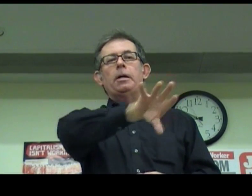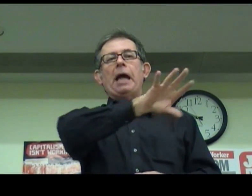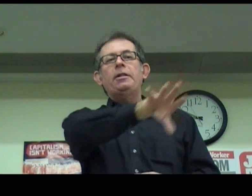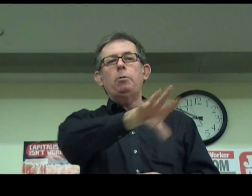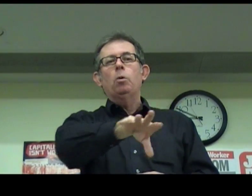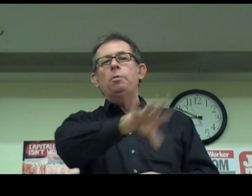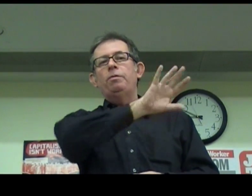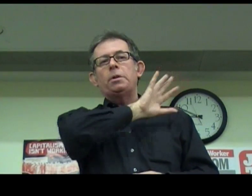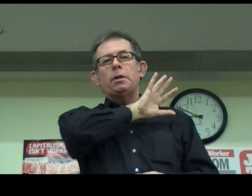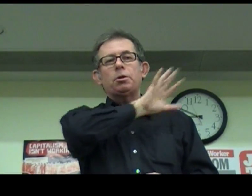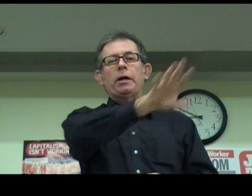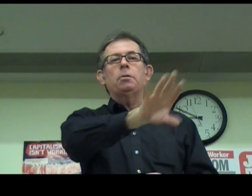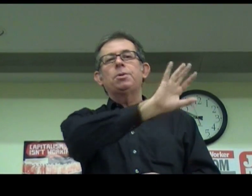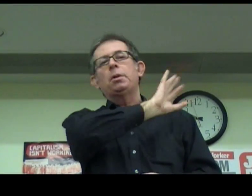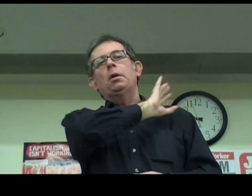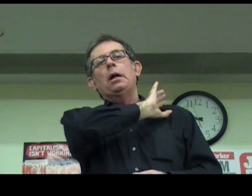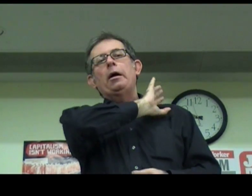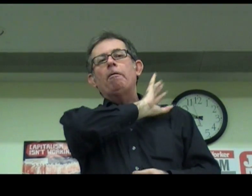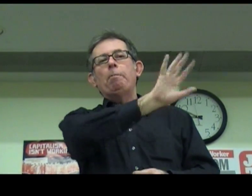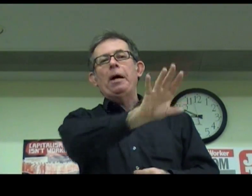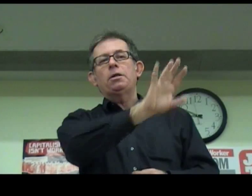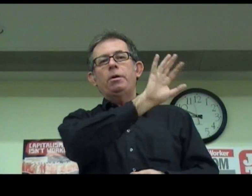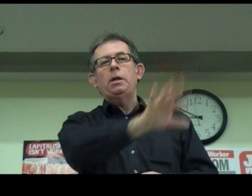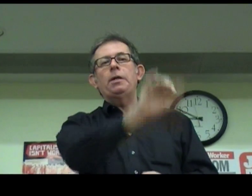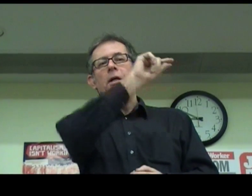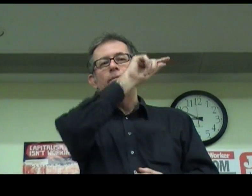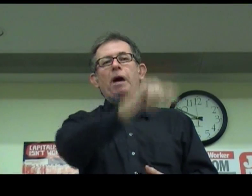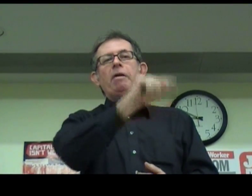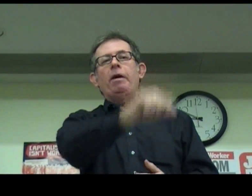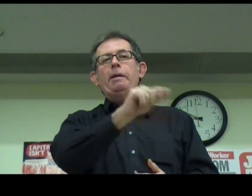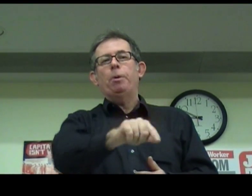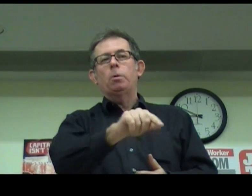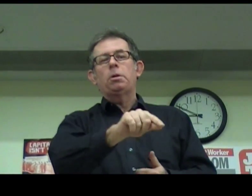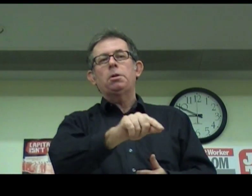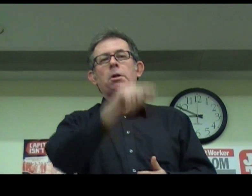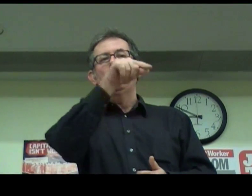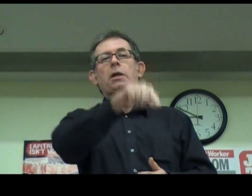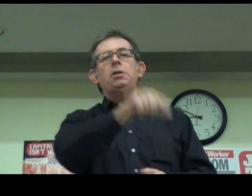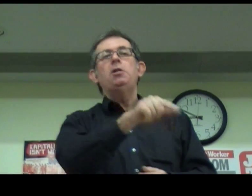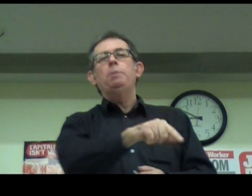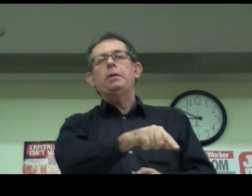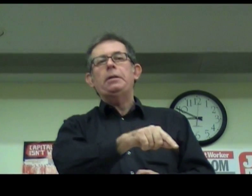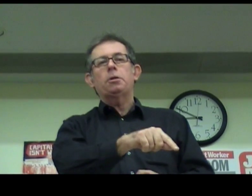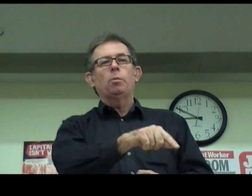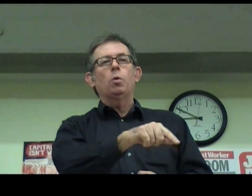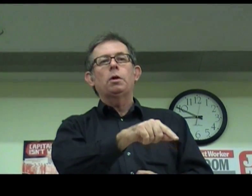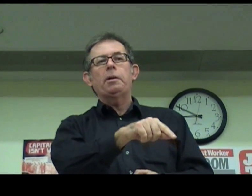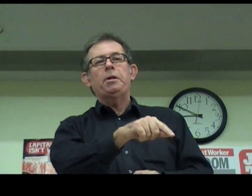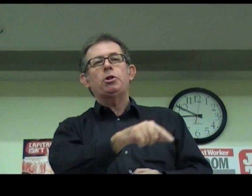anti-war movement and the struggles of the past few years, it's very, very important to continue building the Stop the War Coalition,